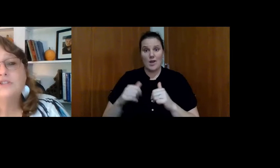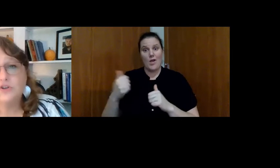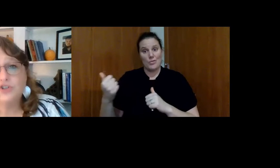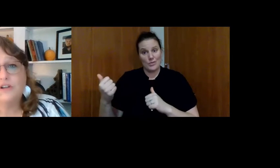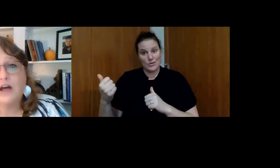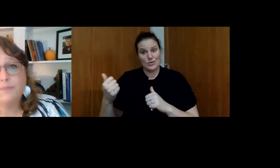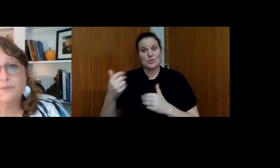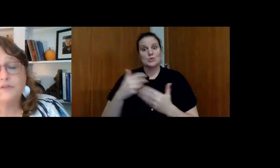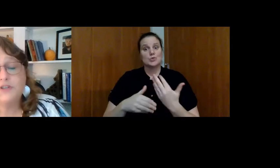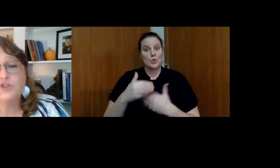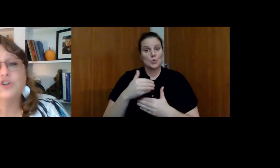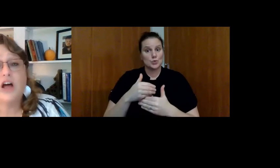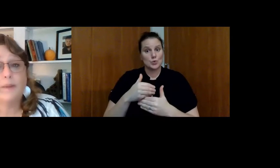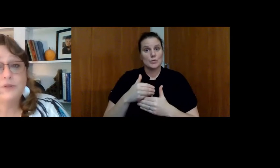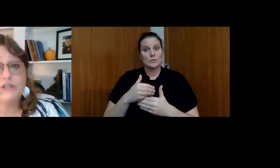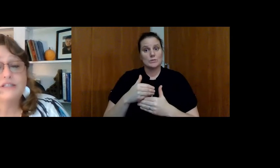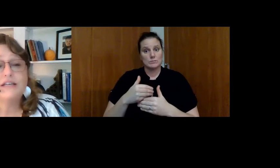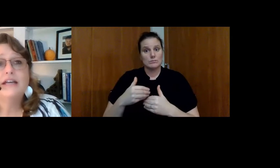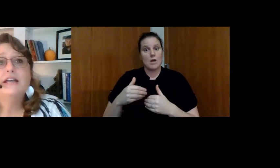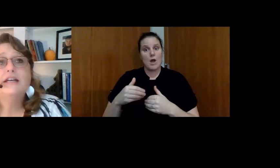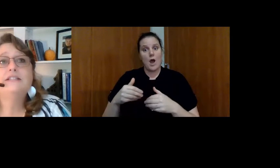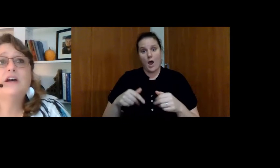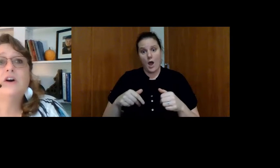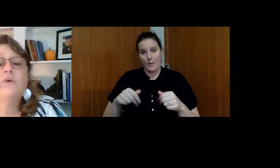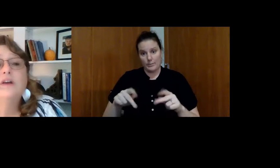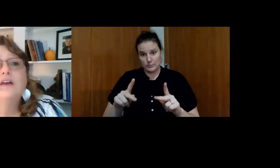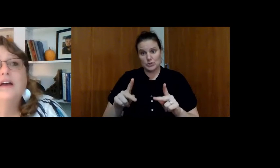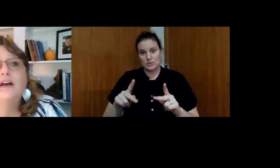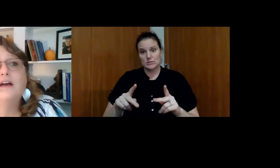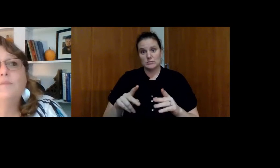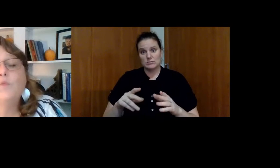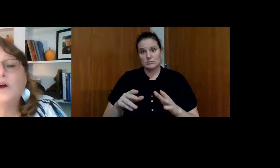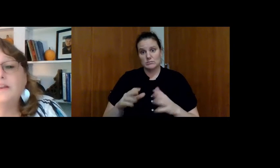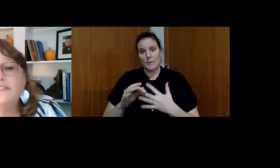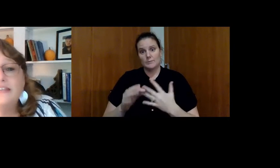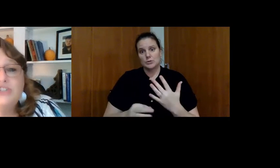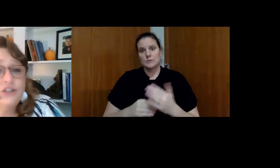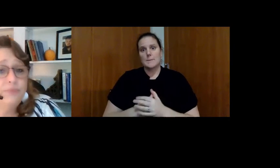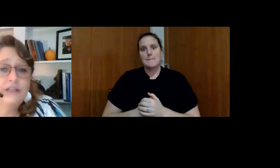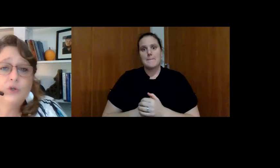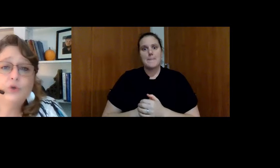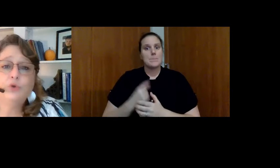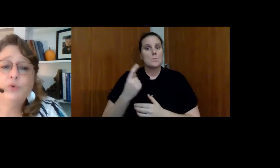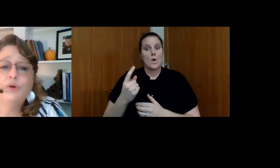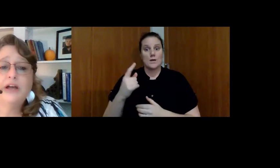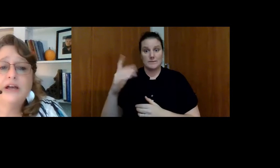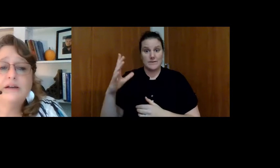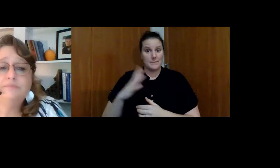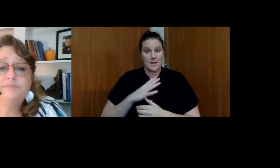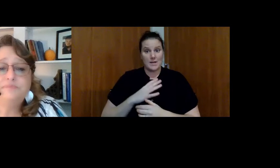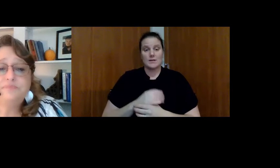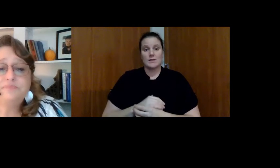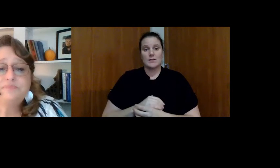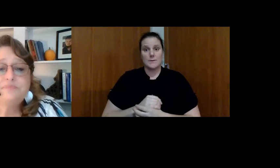social social options. So one of the gentlemen who